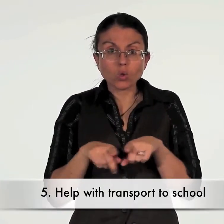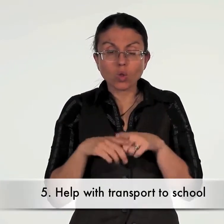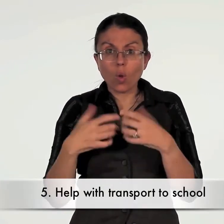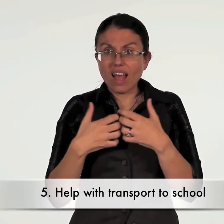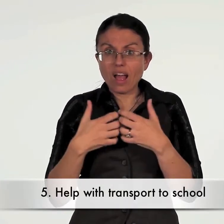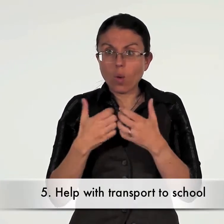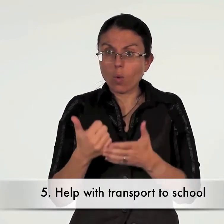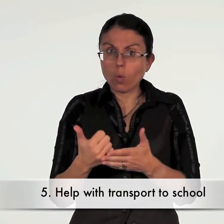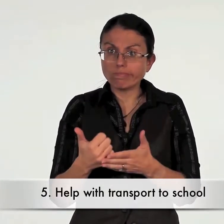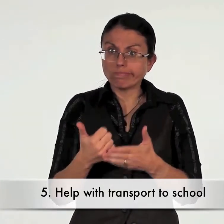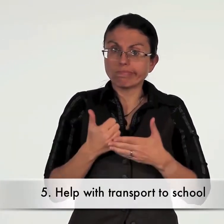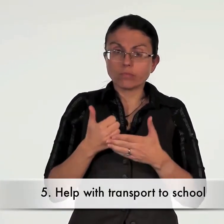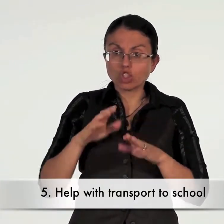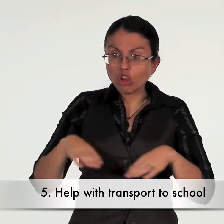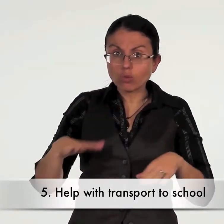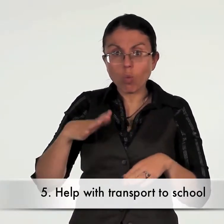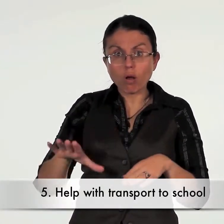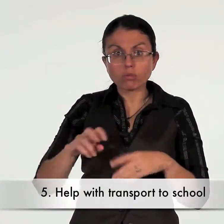help with transport to school